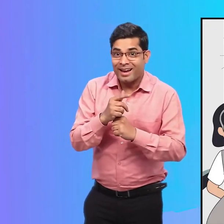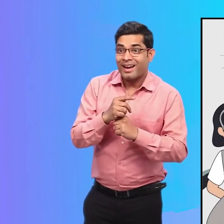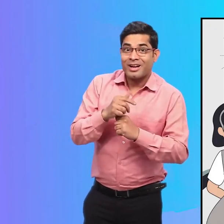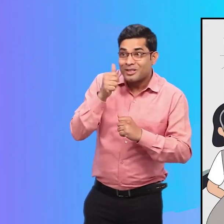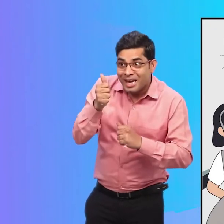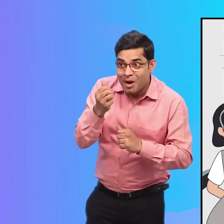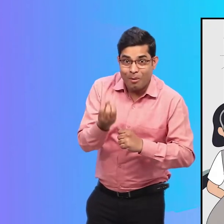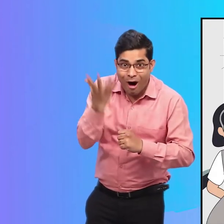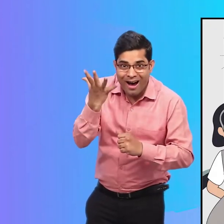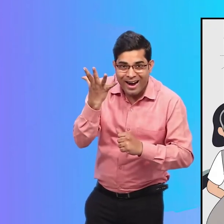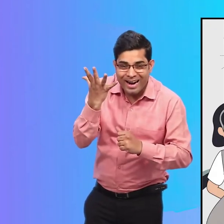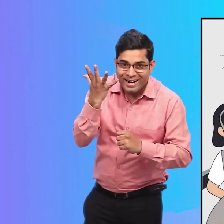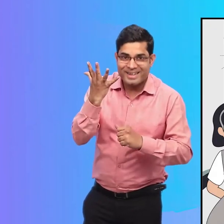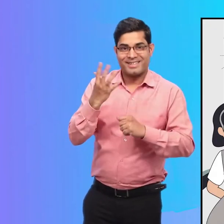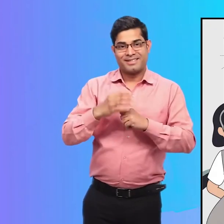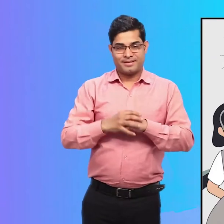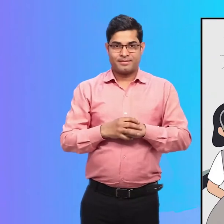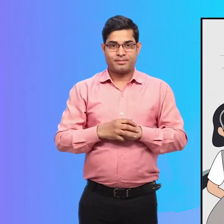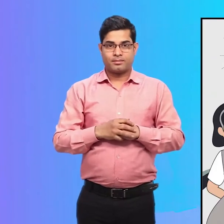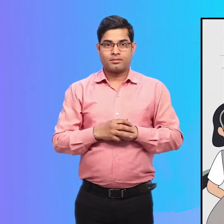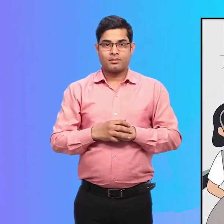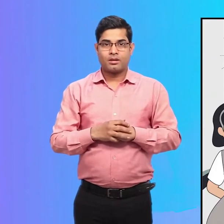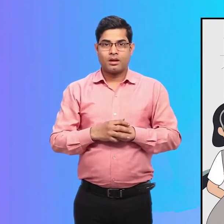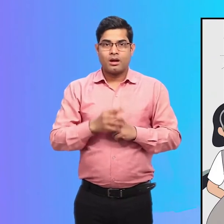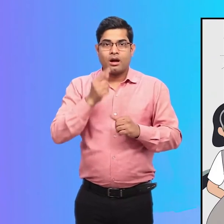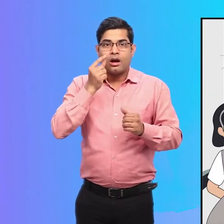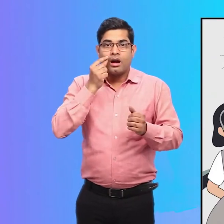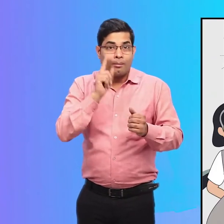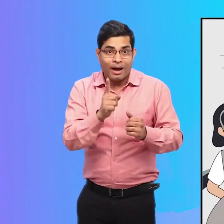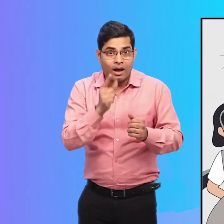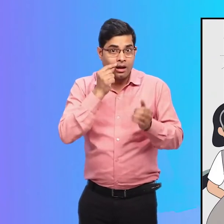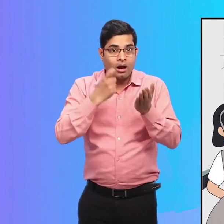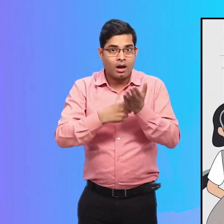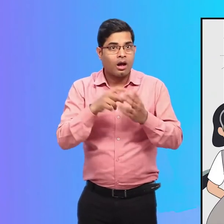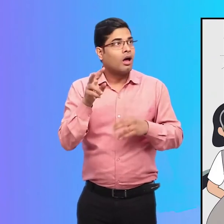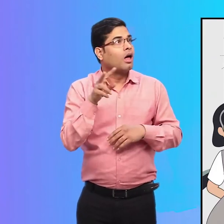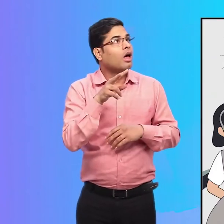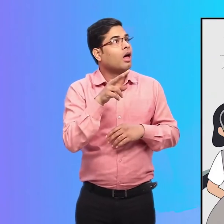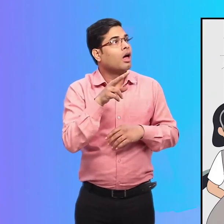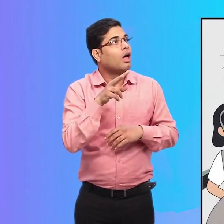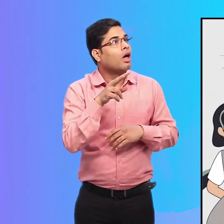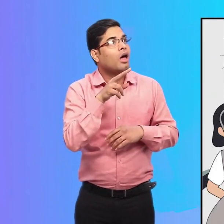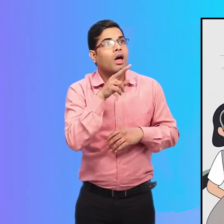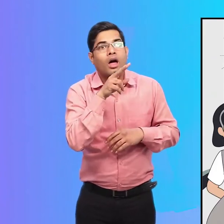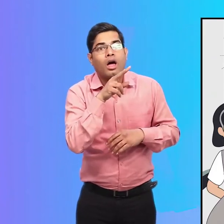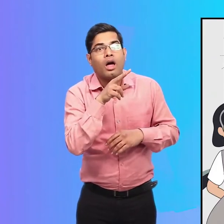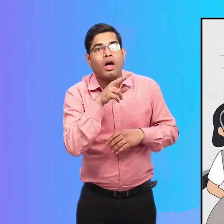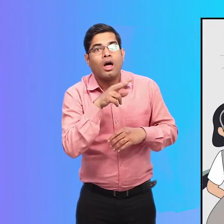Good morning, Miss Anne. But Rohan is lost in observing the features in the lift.